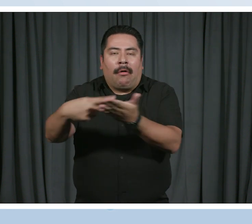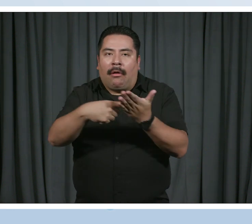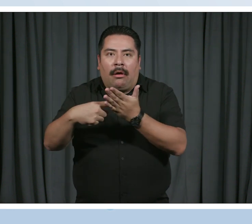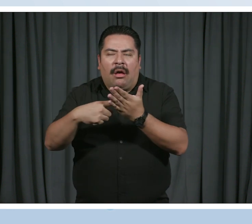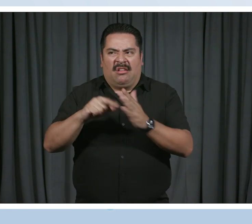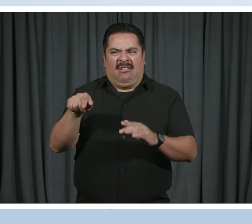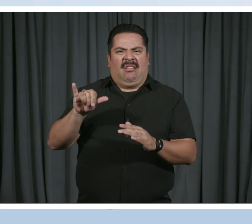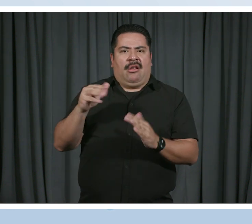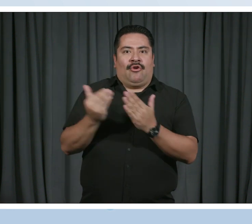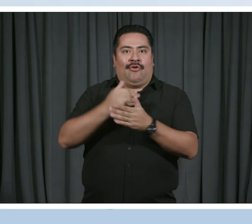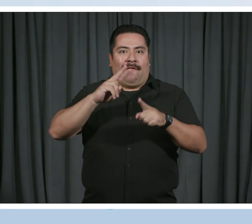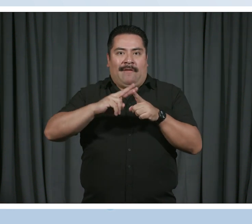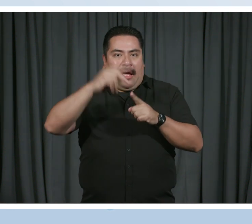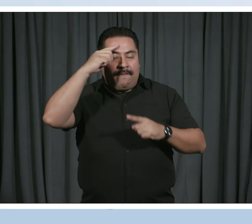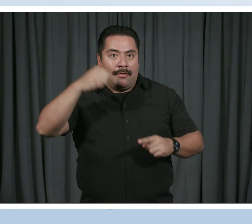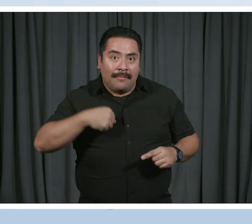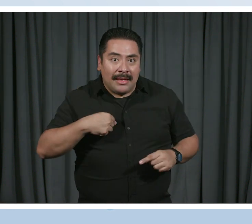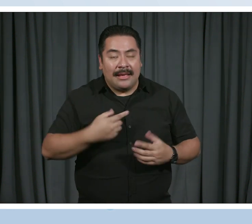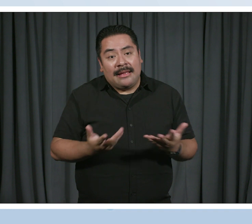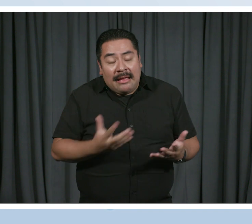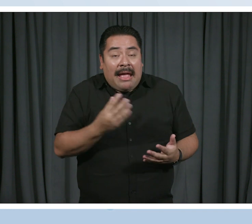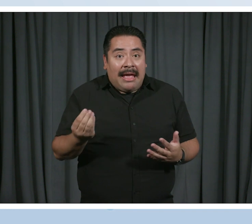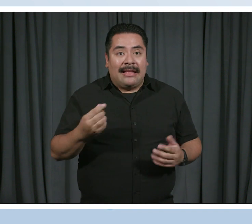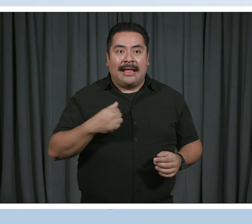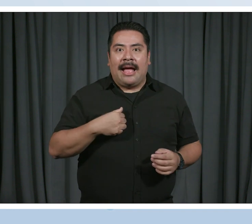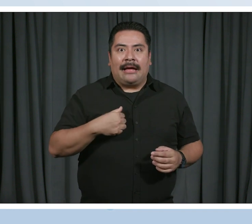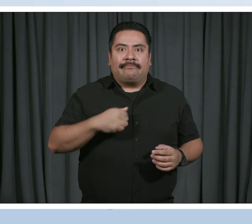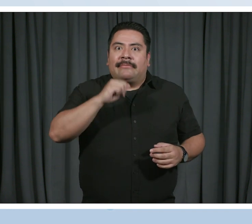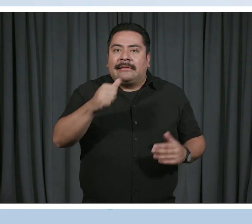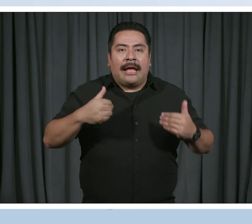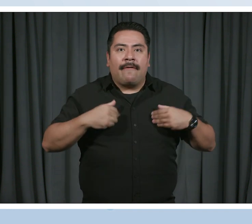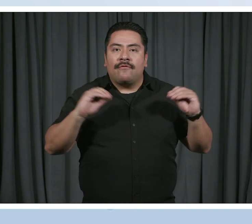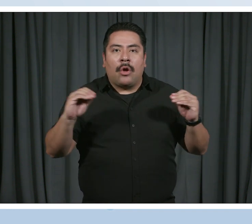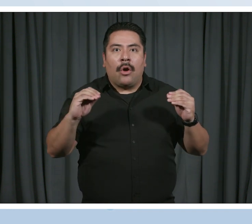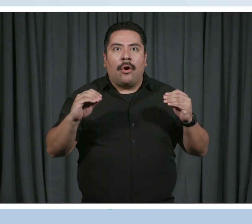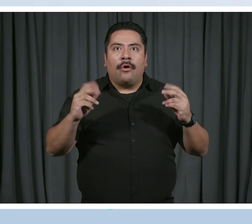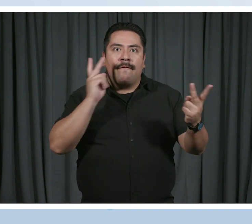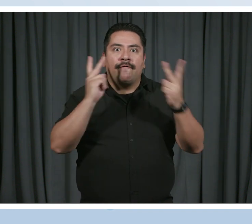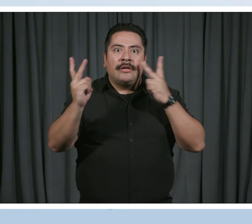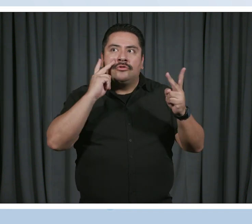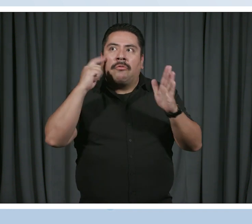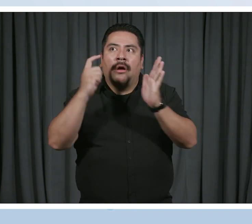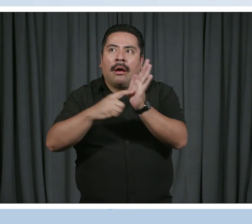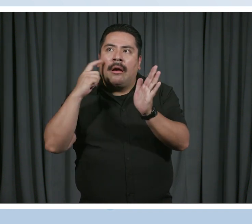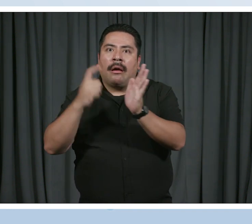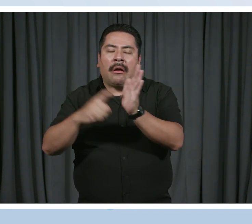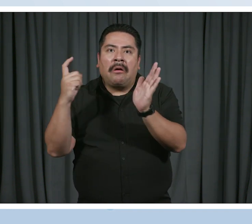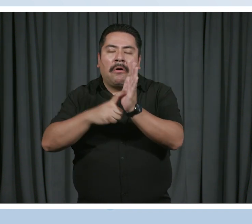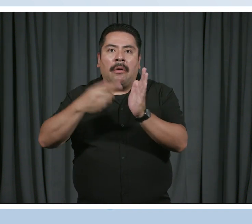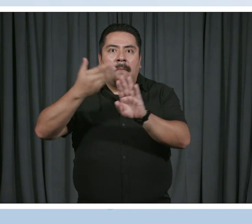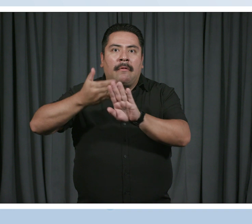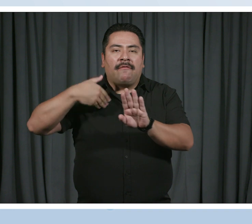for me and something that I didn't have any like visual reference to. And so